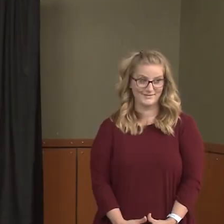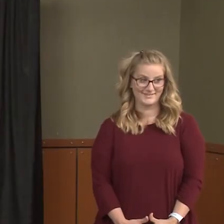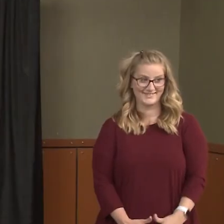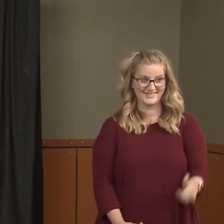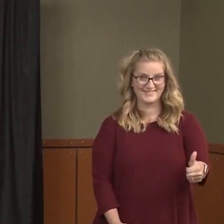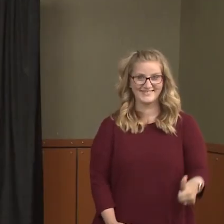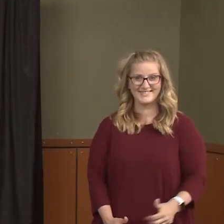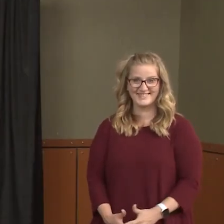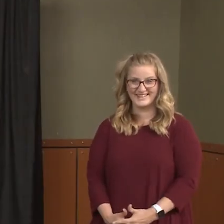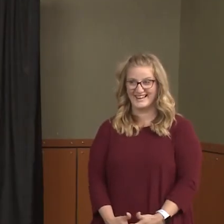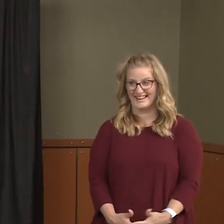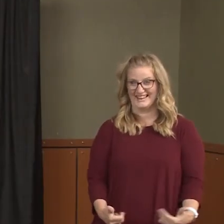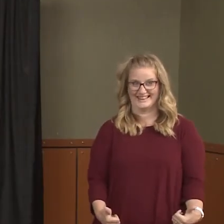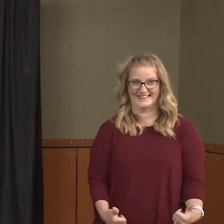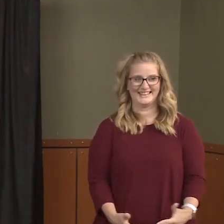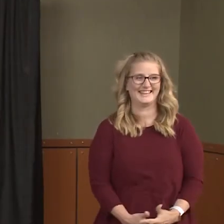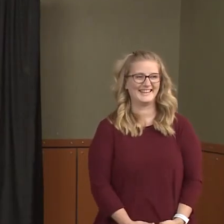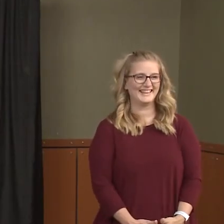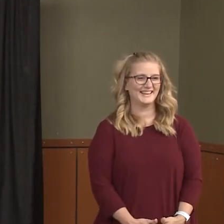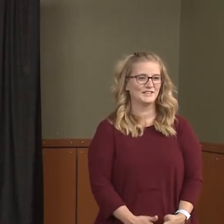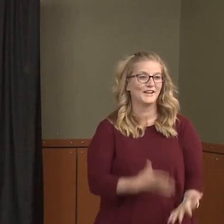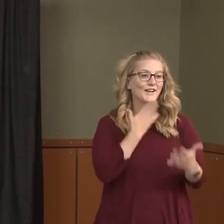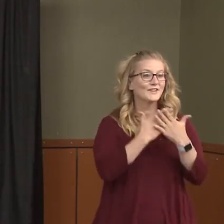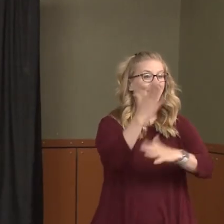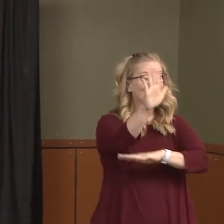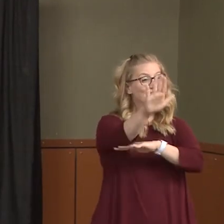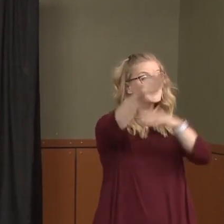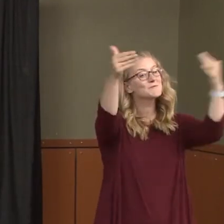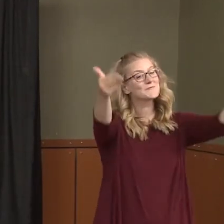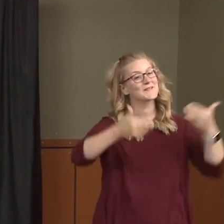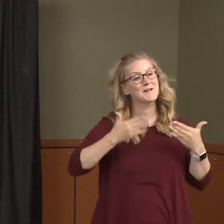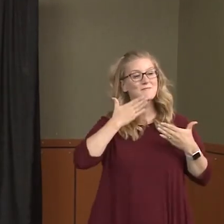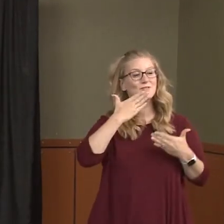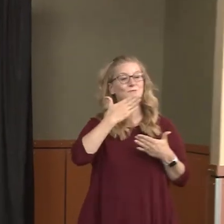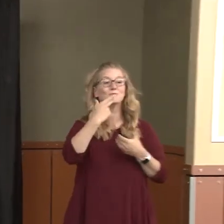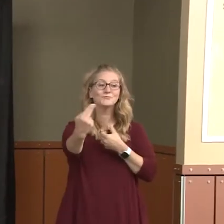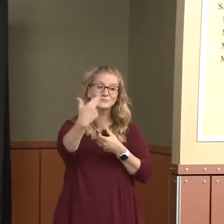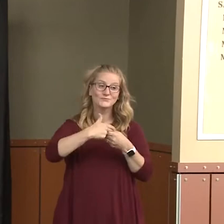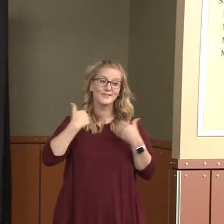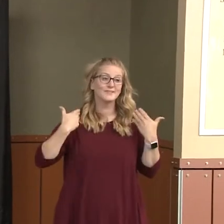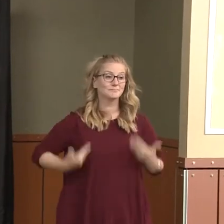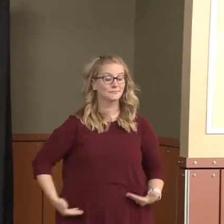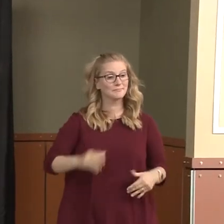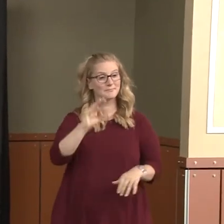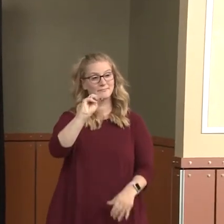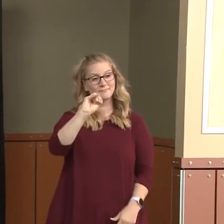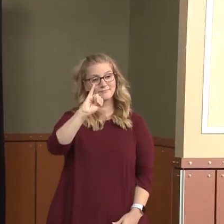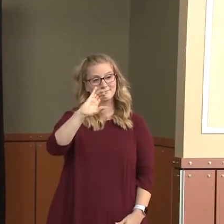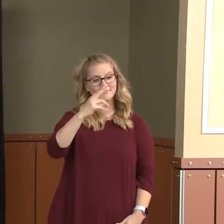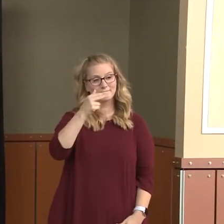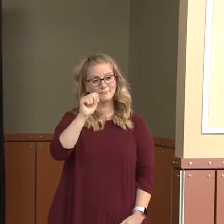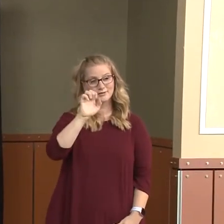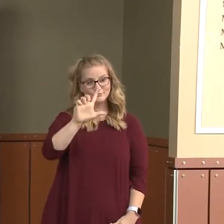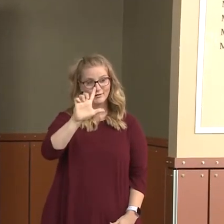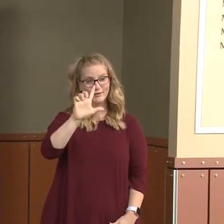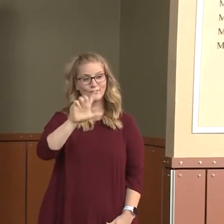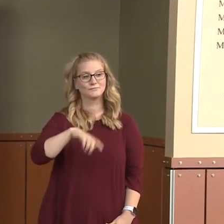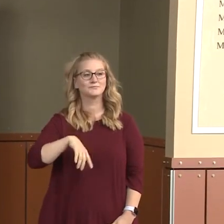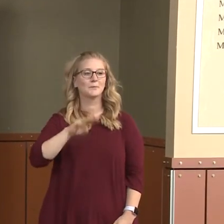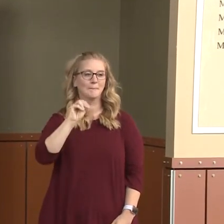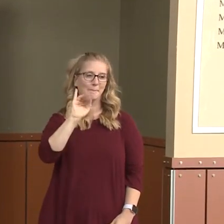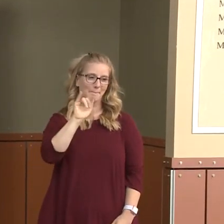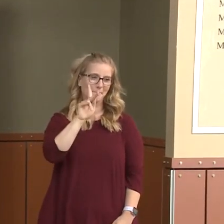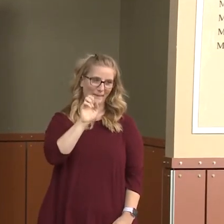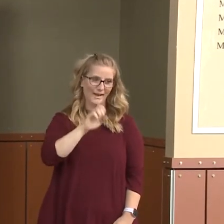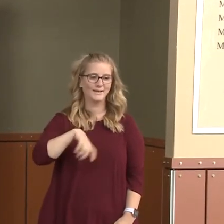Good afternoon, everyone, and welcome, thank you so much for joining us. I'm Michael Novakovich, I'm the President and CEO of Visit Tri-Cities. And we're